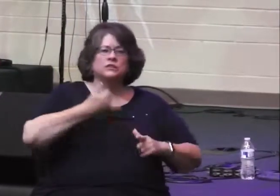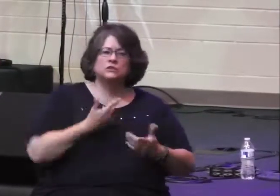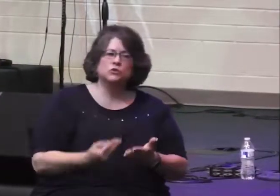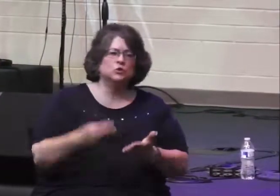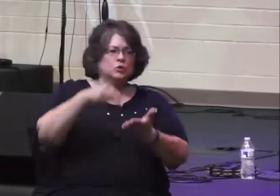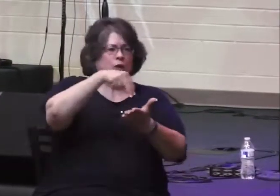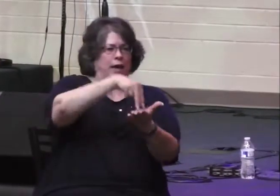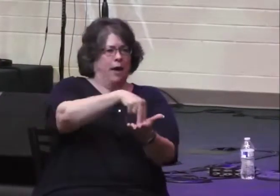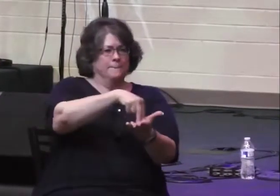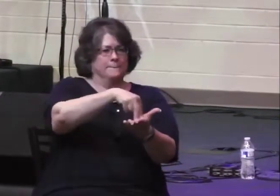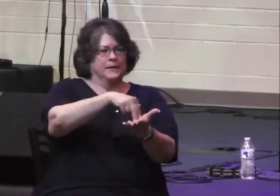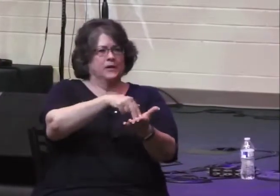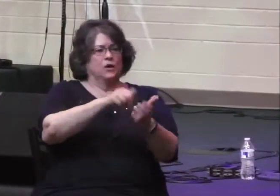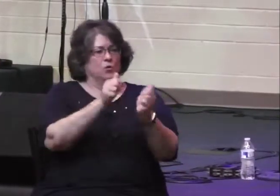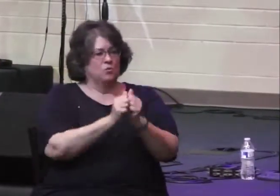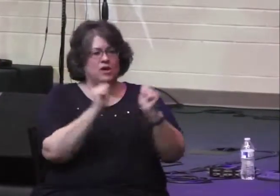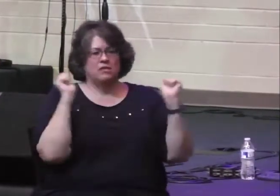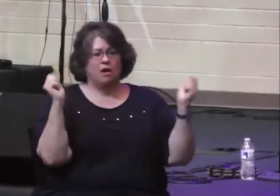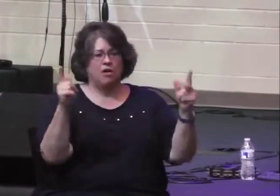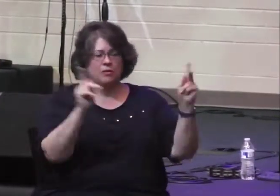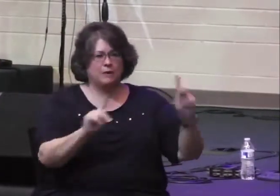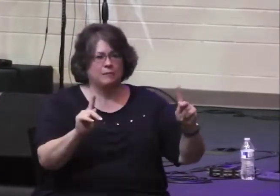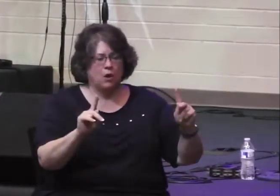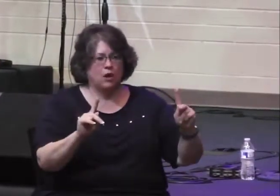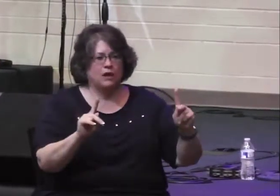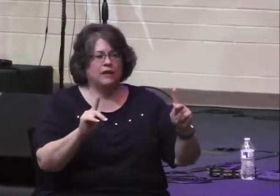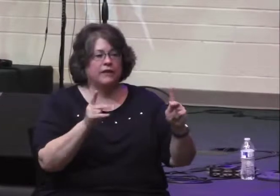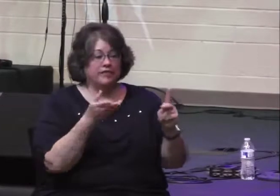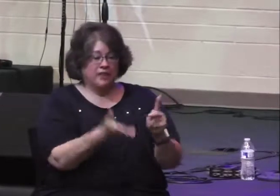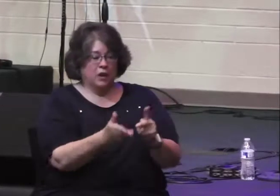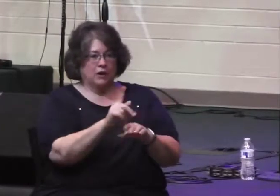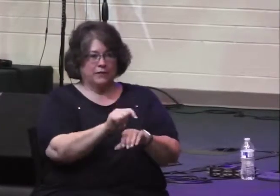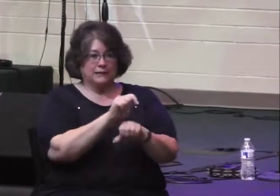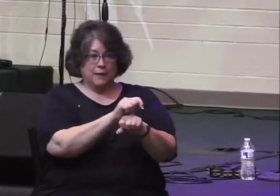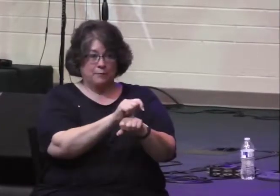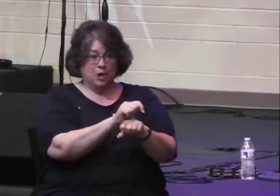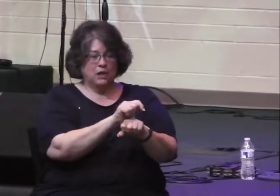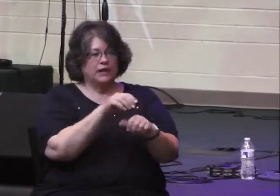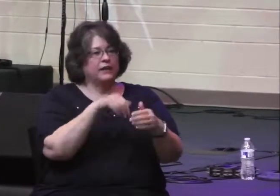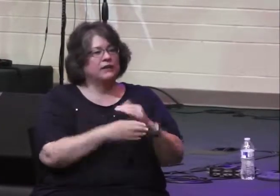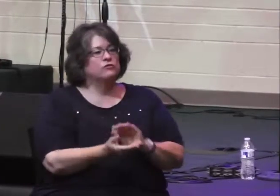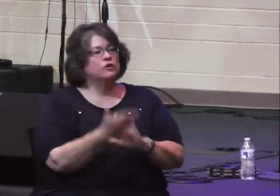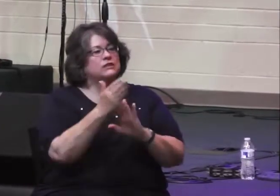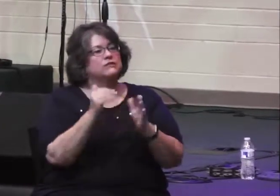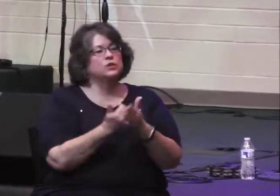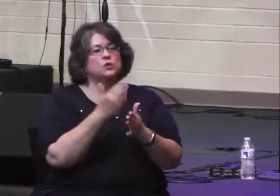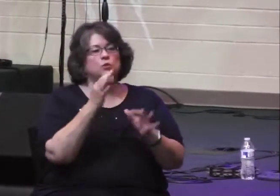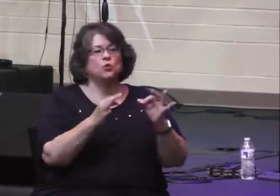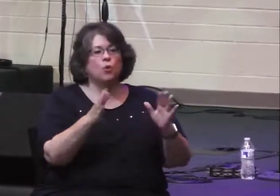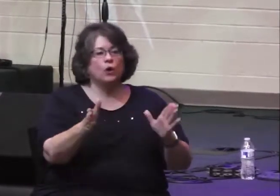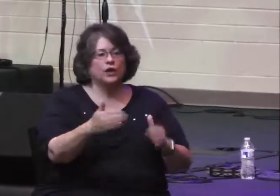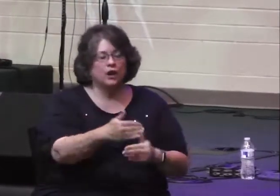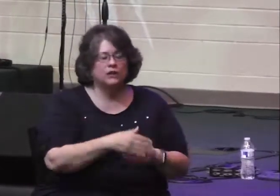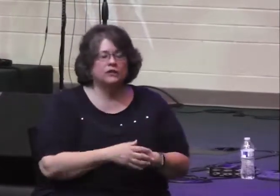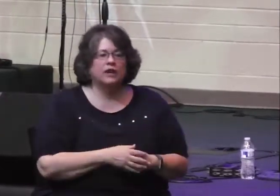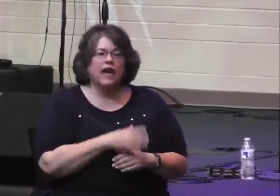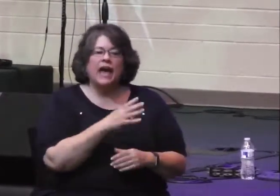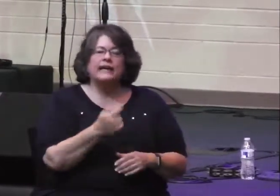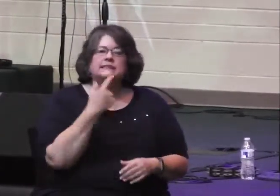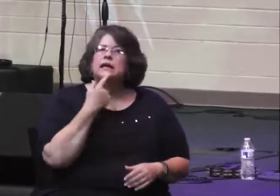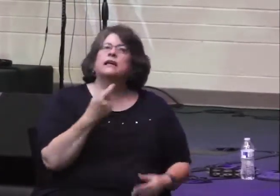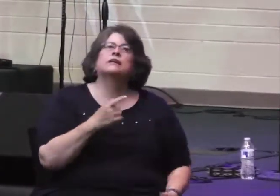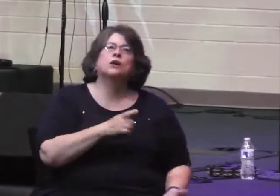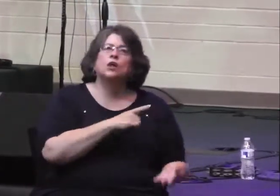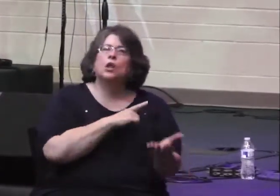It says, Jehoshaphat stood up in the assembly of Judah and Jerusalem at the temple of the Lord in front of the new courtyard